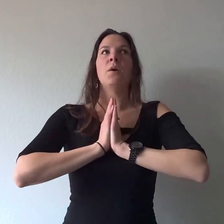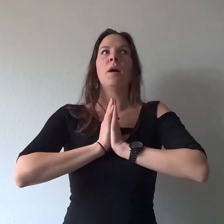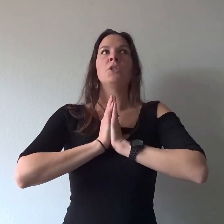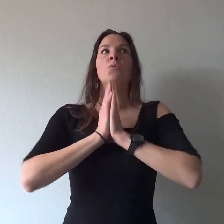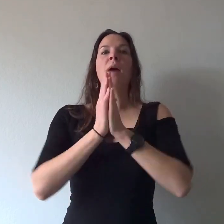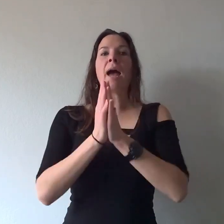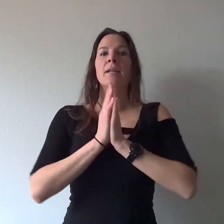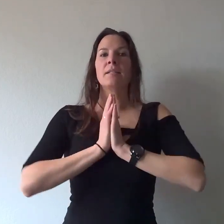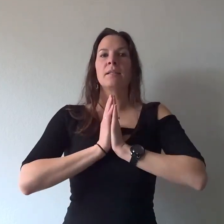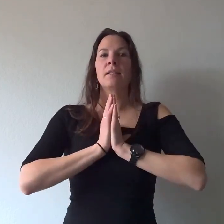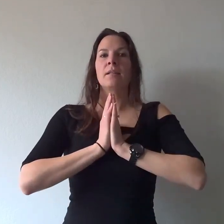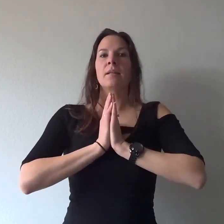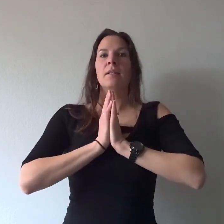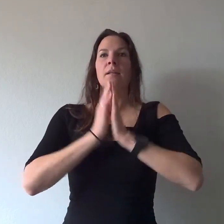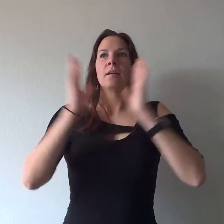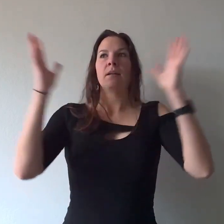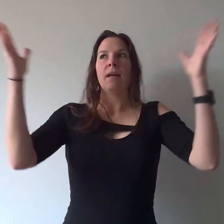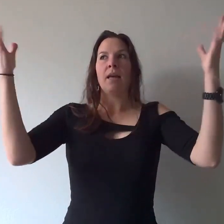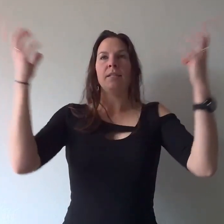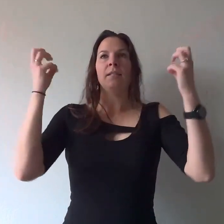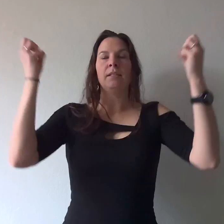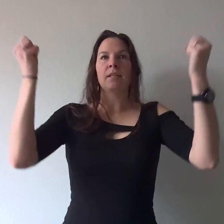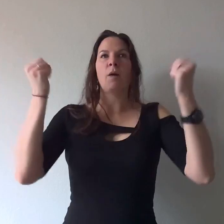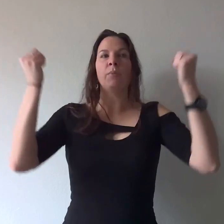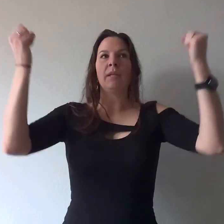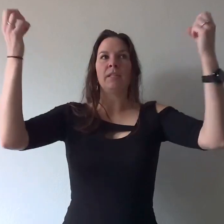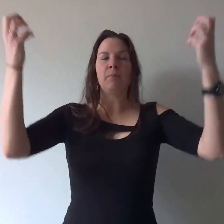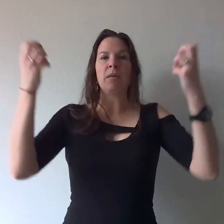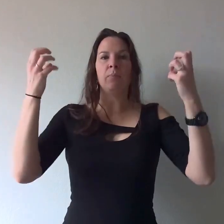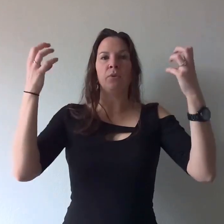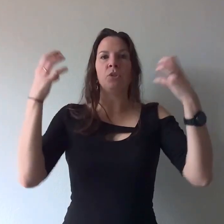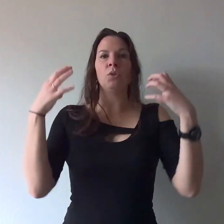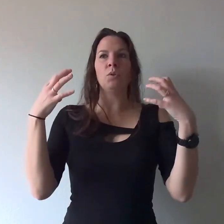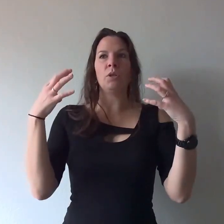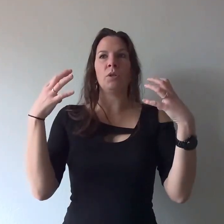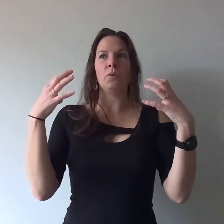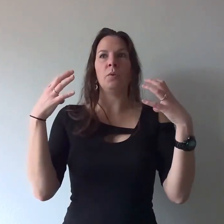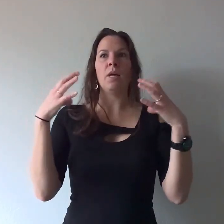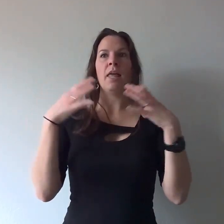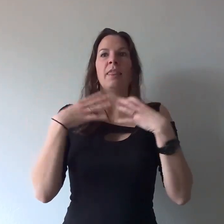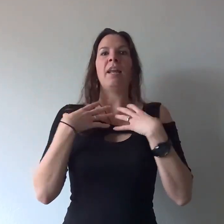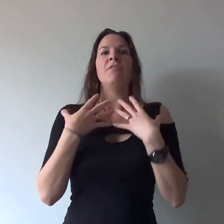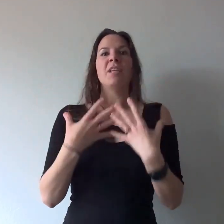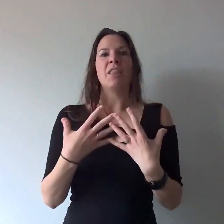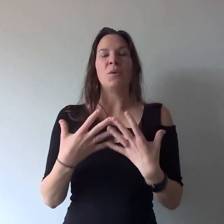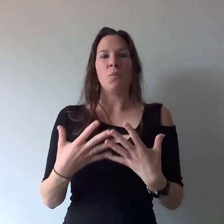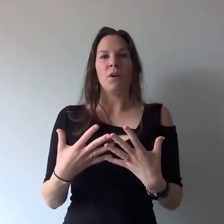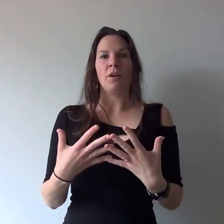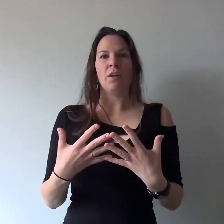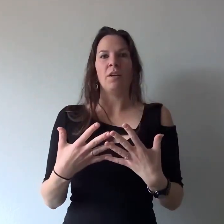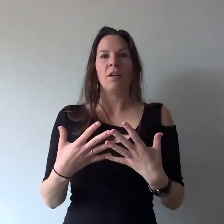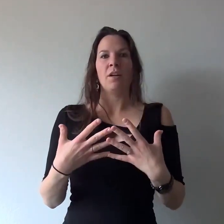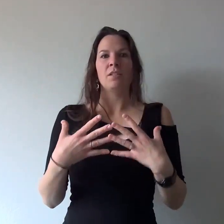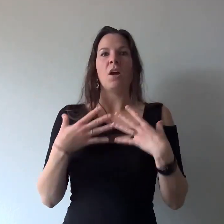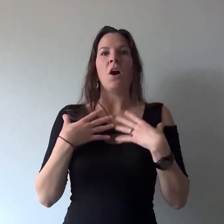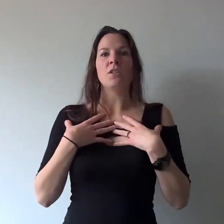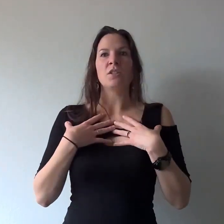attract entities, companies, people to you that have done the work to also